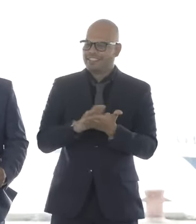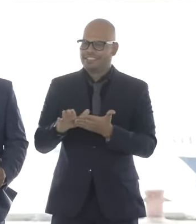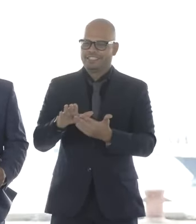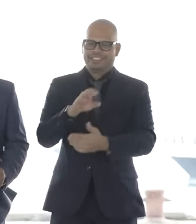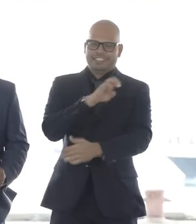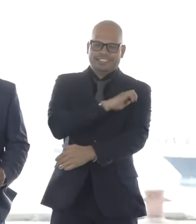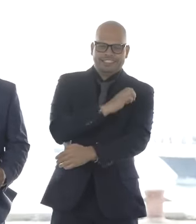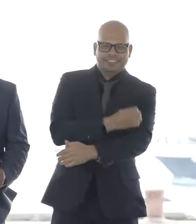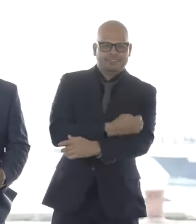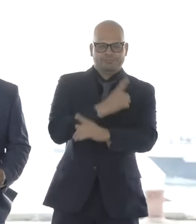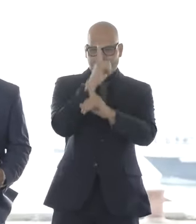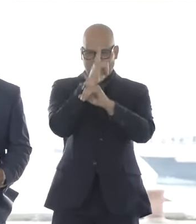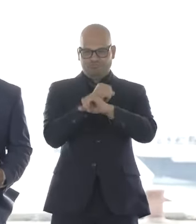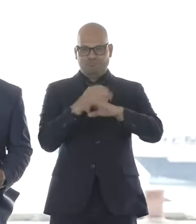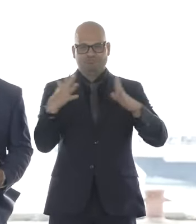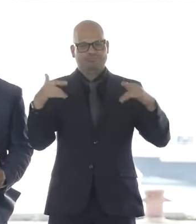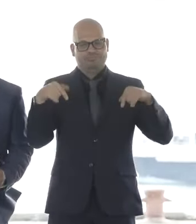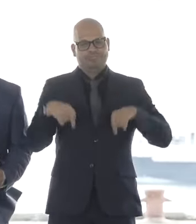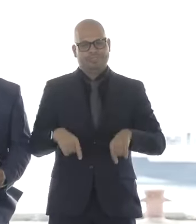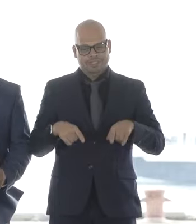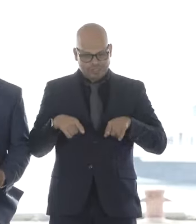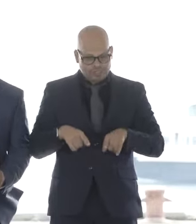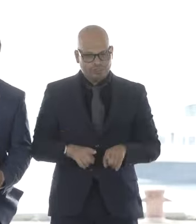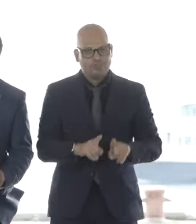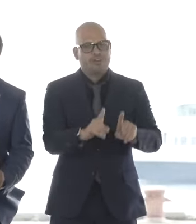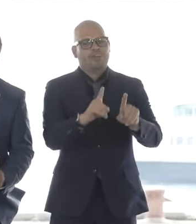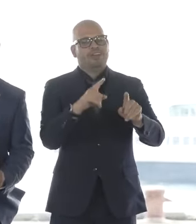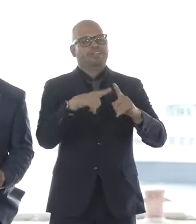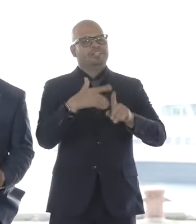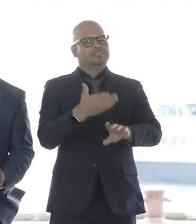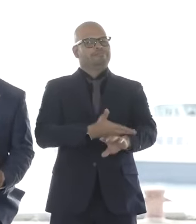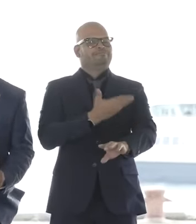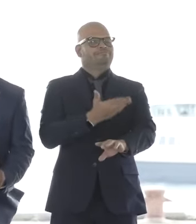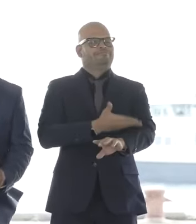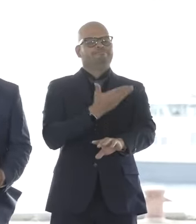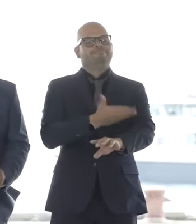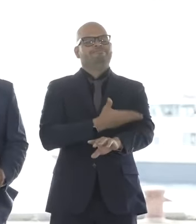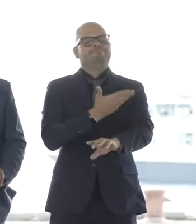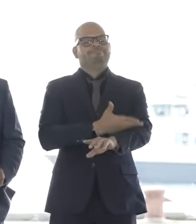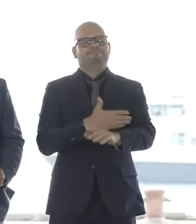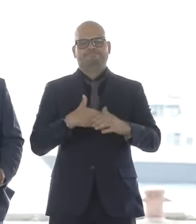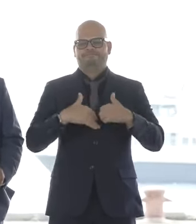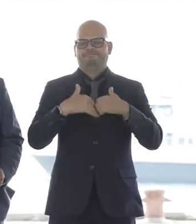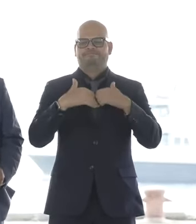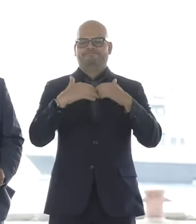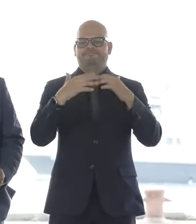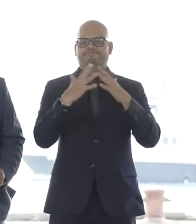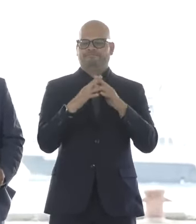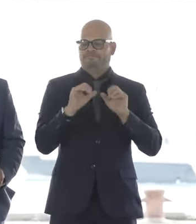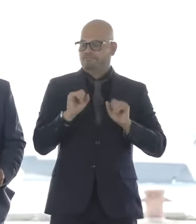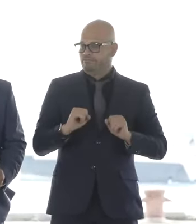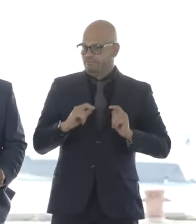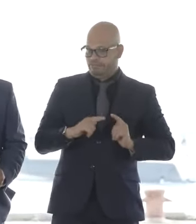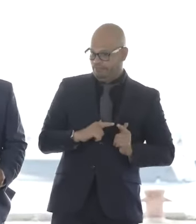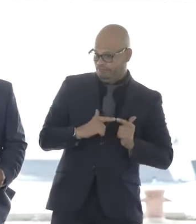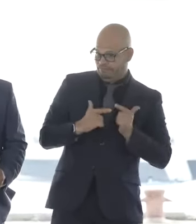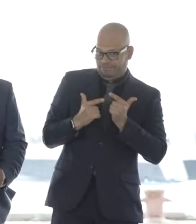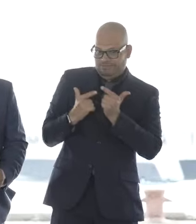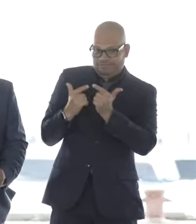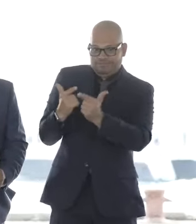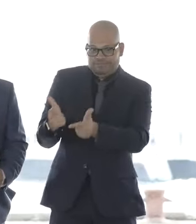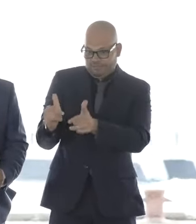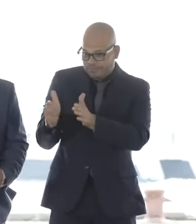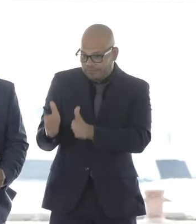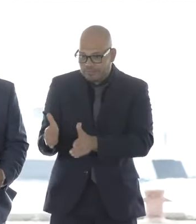during the construction at this maritime terminal have the potential to do the same for the members of our communities